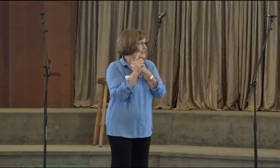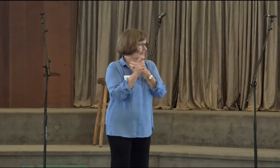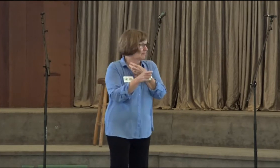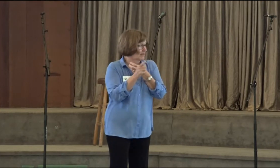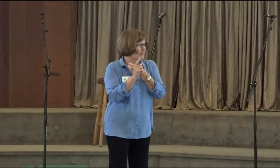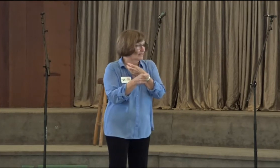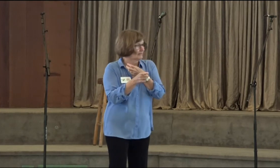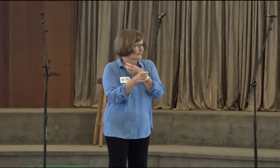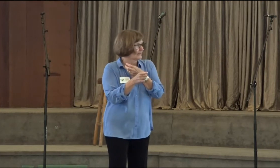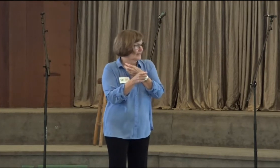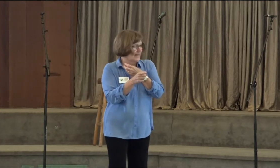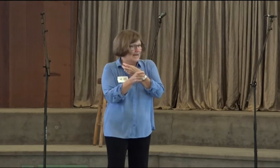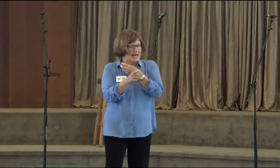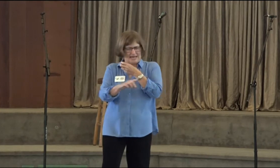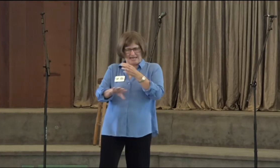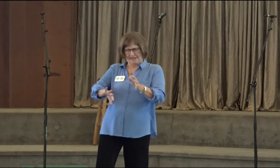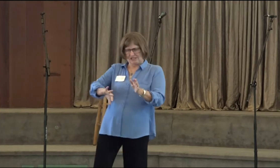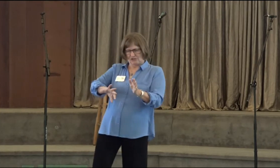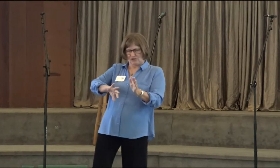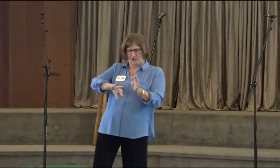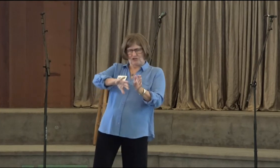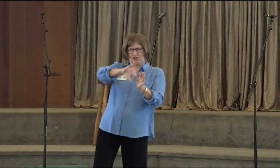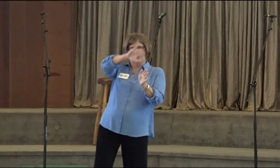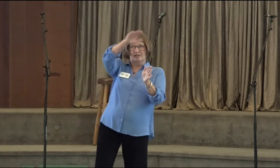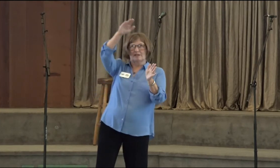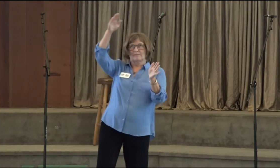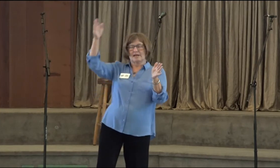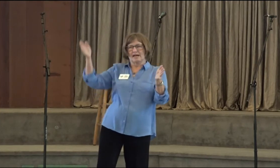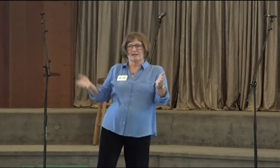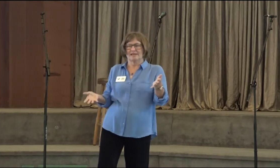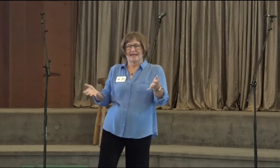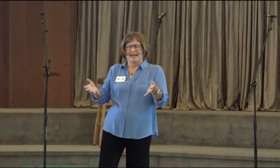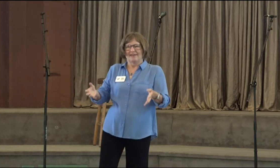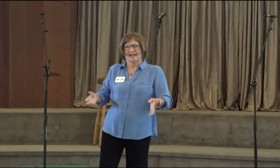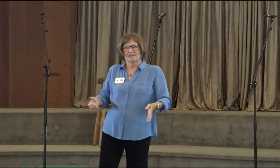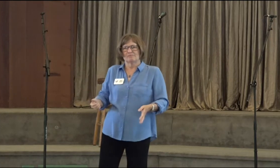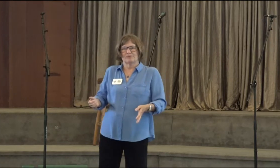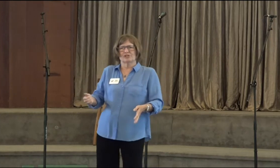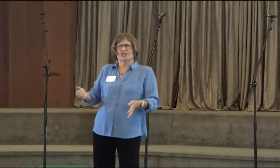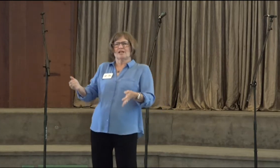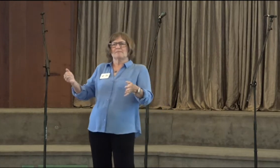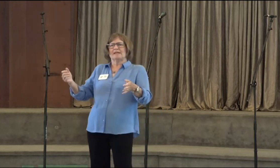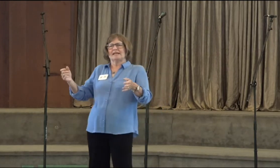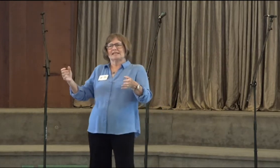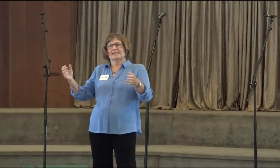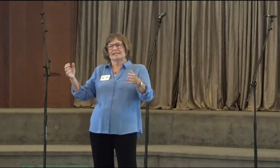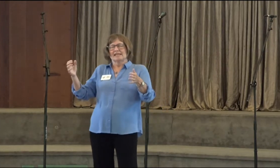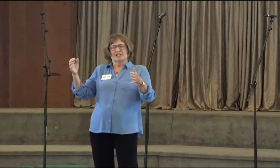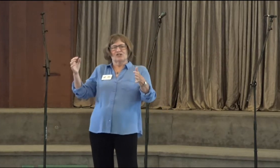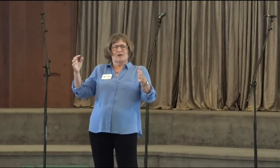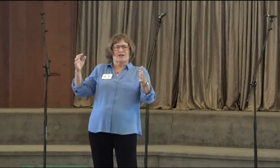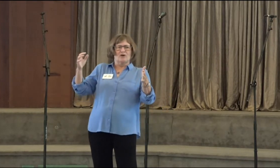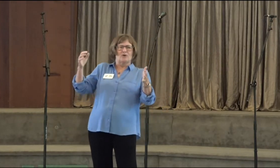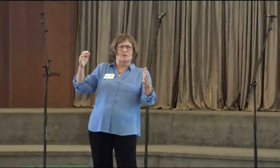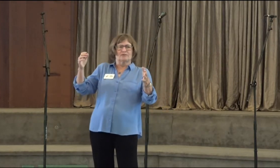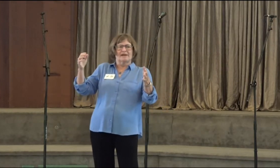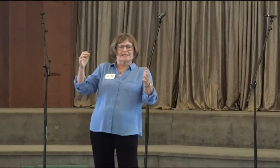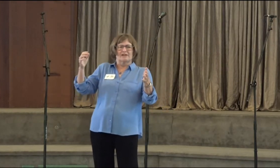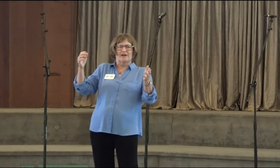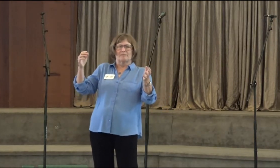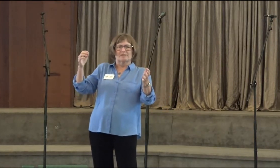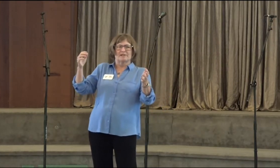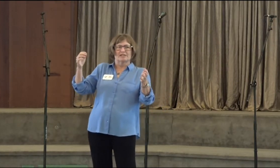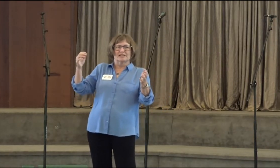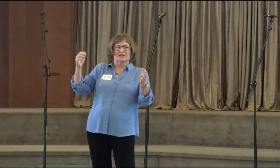I just kept coming. I had this cushion behind me that I could push up against to try to hold